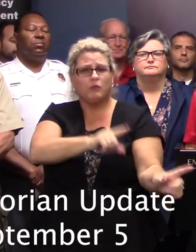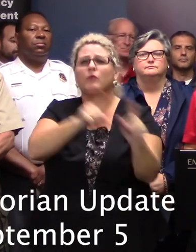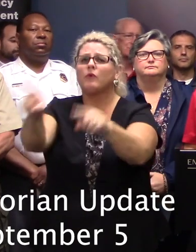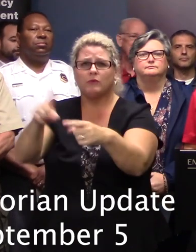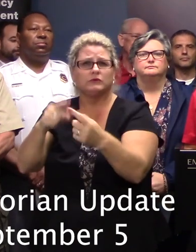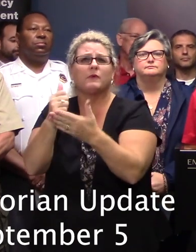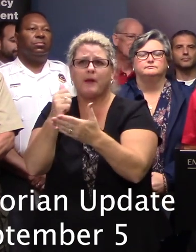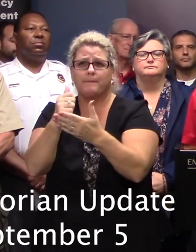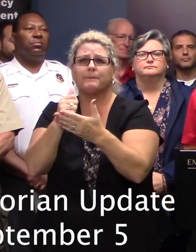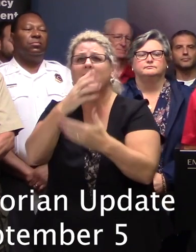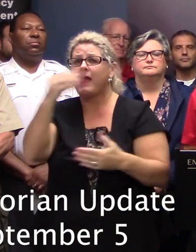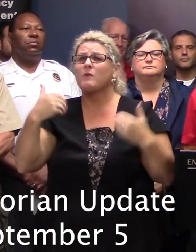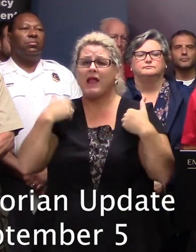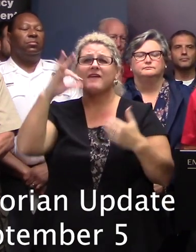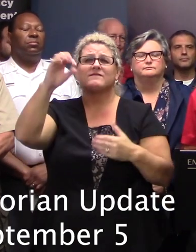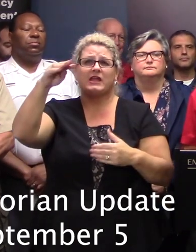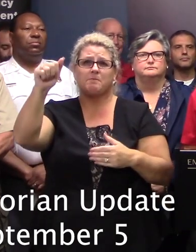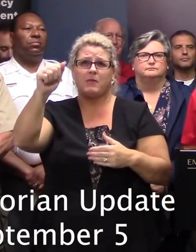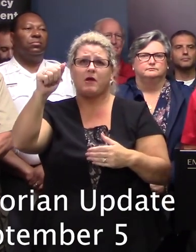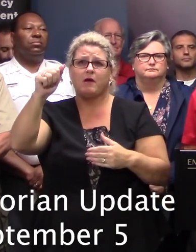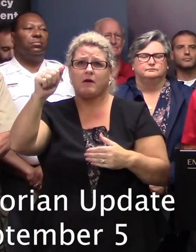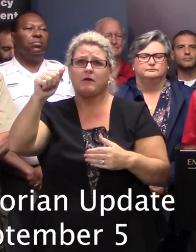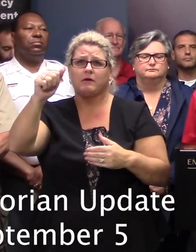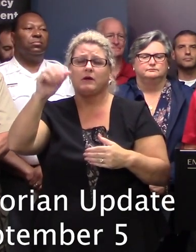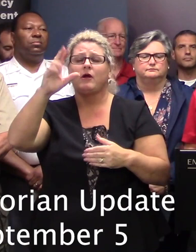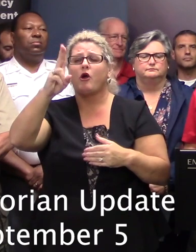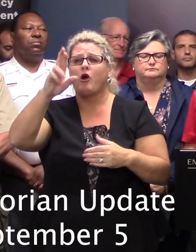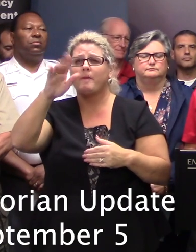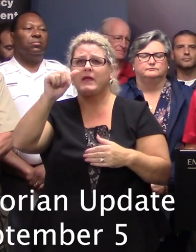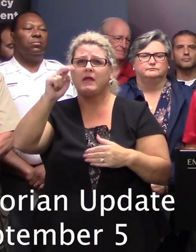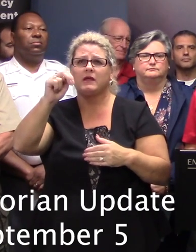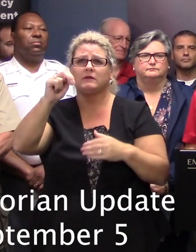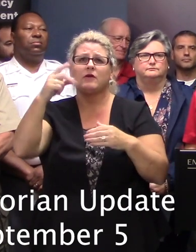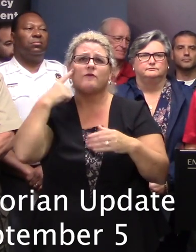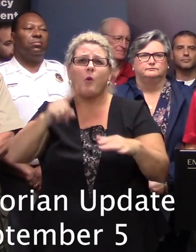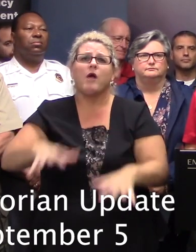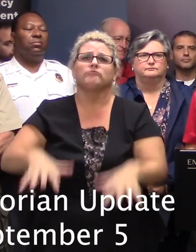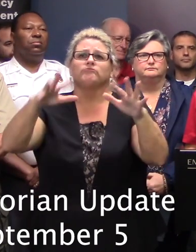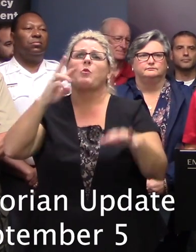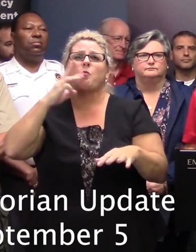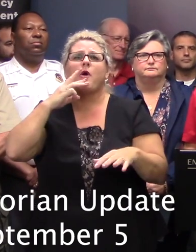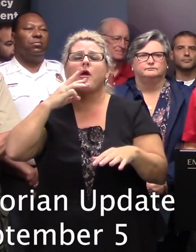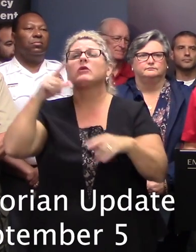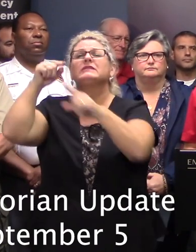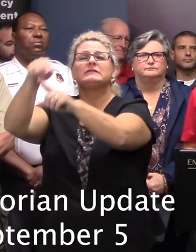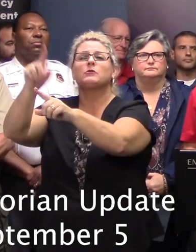And also, we still have the FEMA Urban Search and Rescue and swift water rescue teams stationed at Fort Jackson to assist.